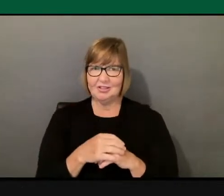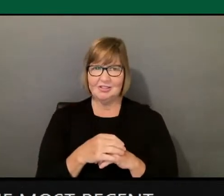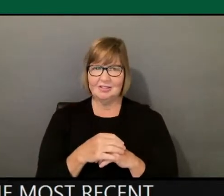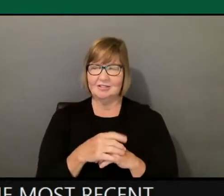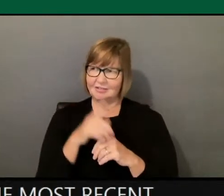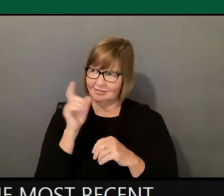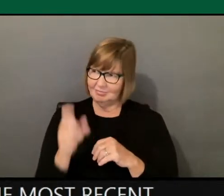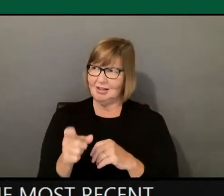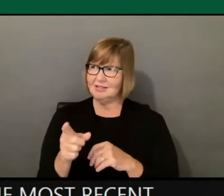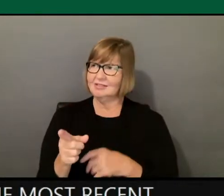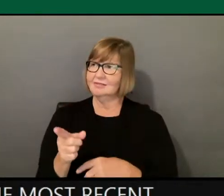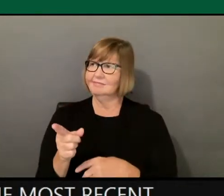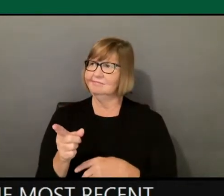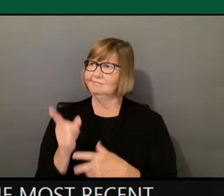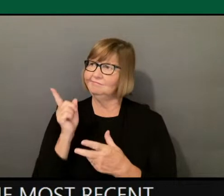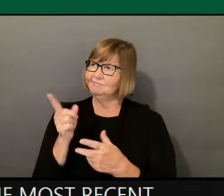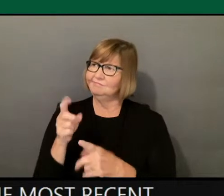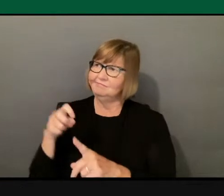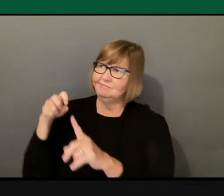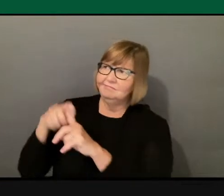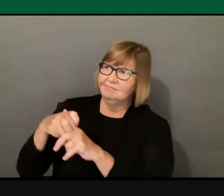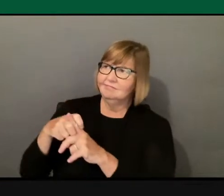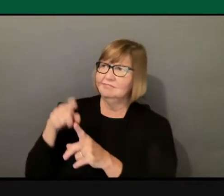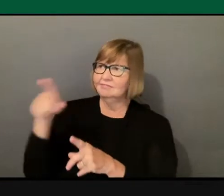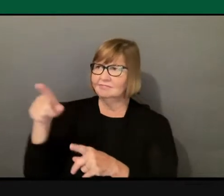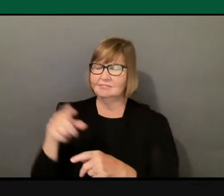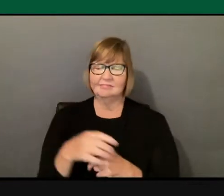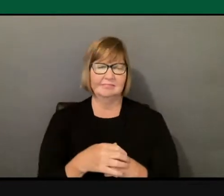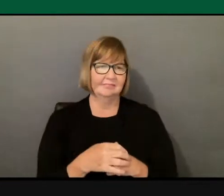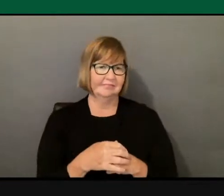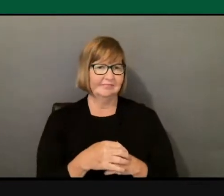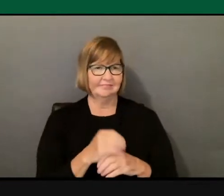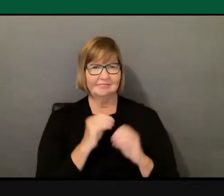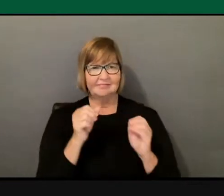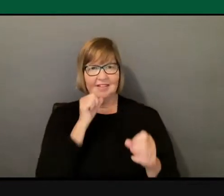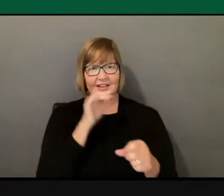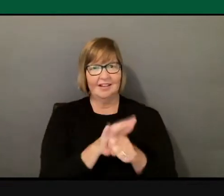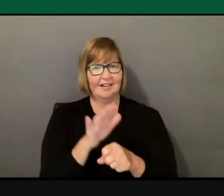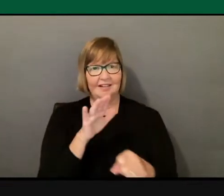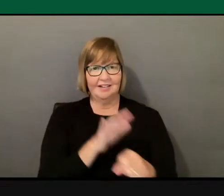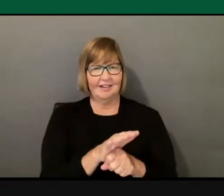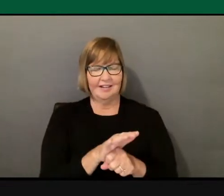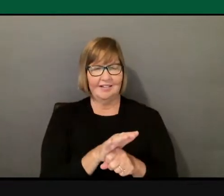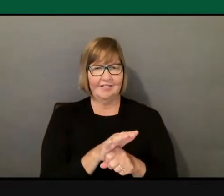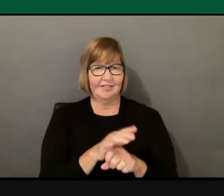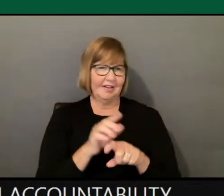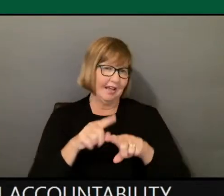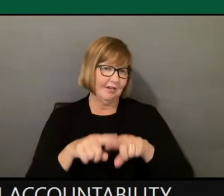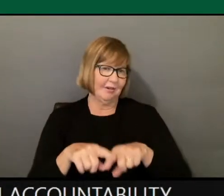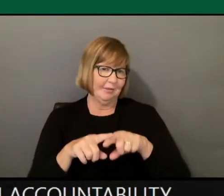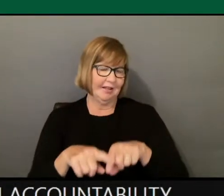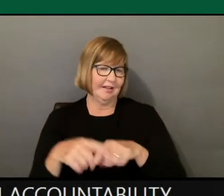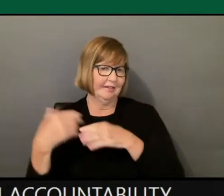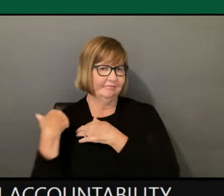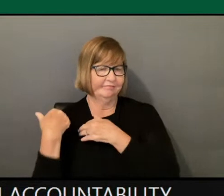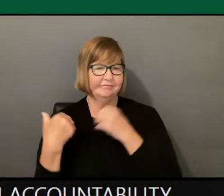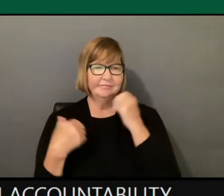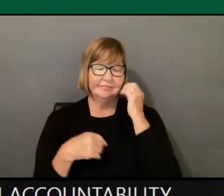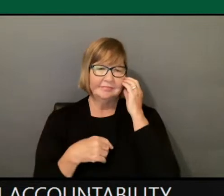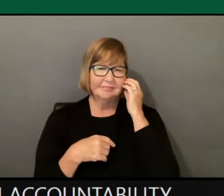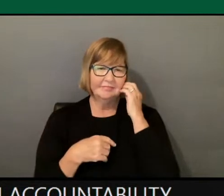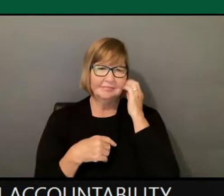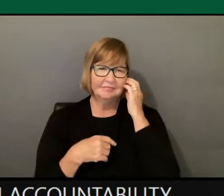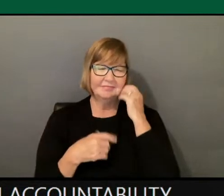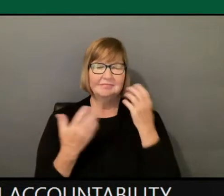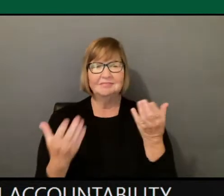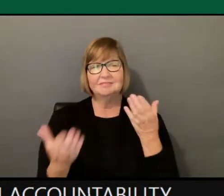And I don't think there's enough accountability for what people say. And I think that there is maybe a fear of people to, like maybe